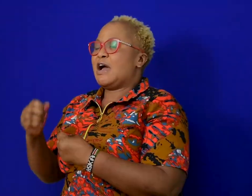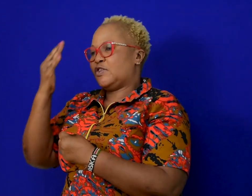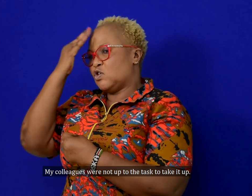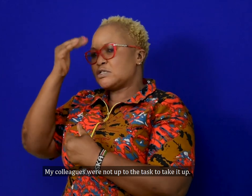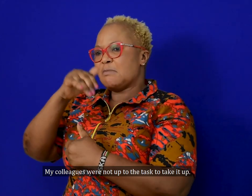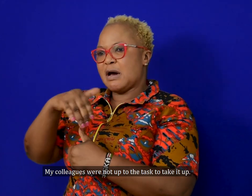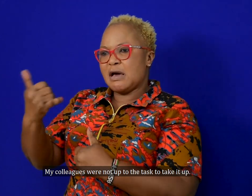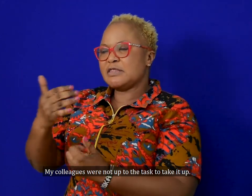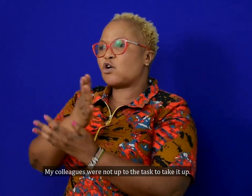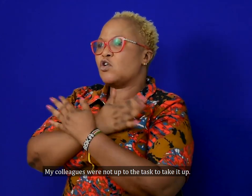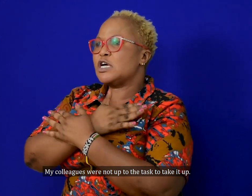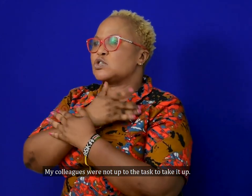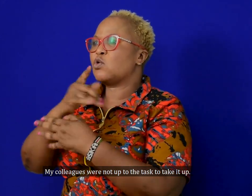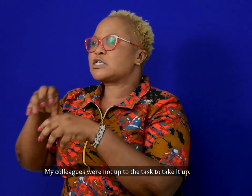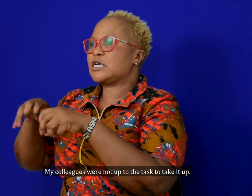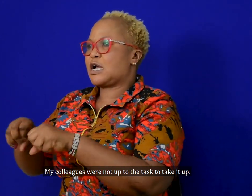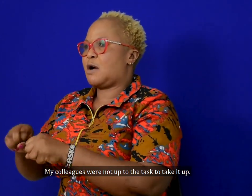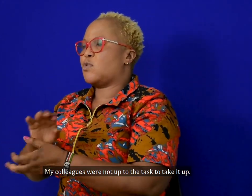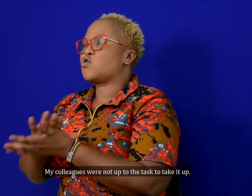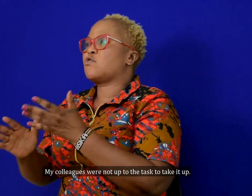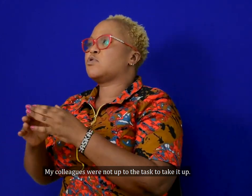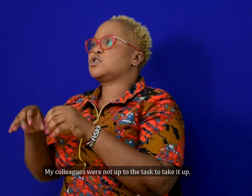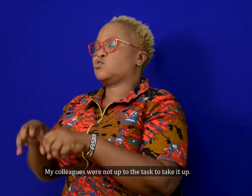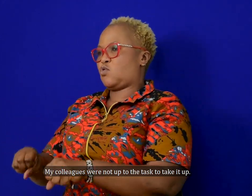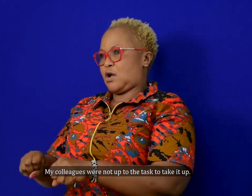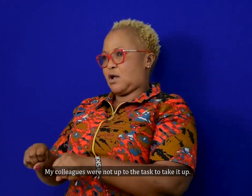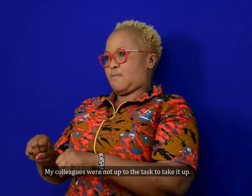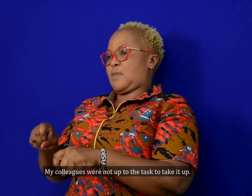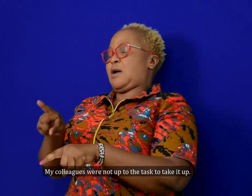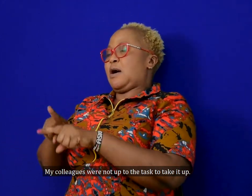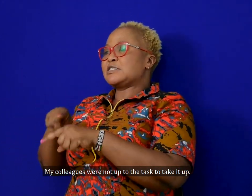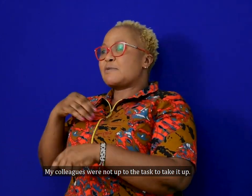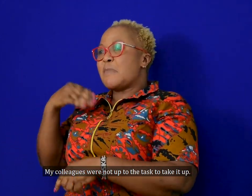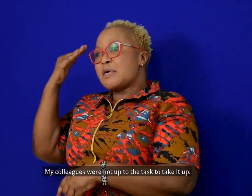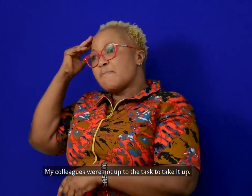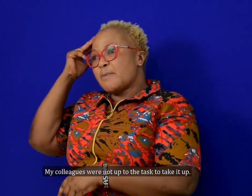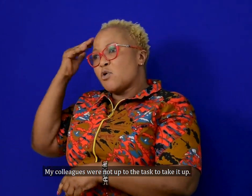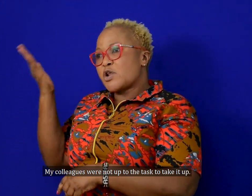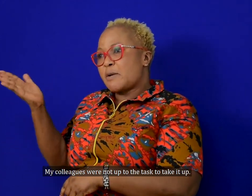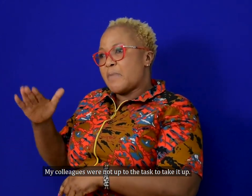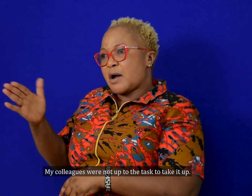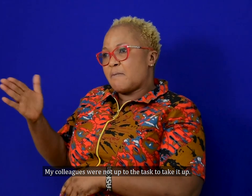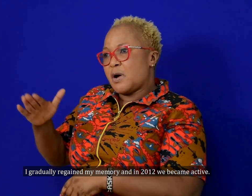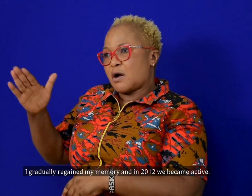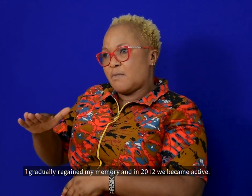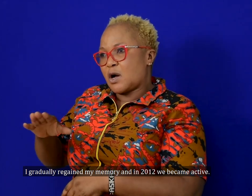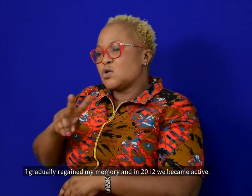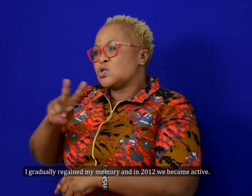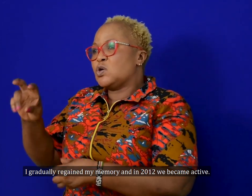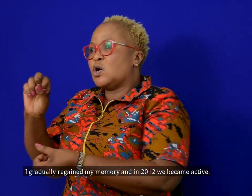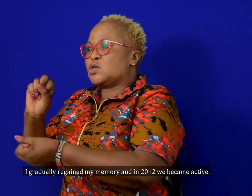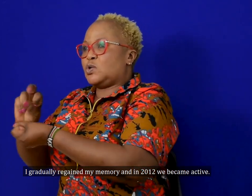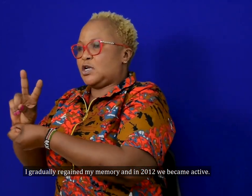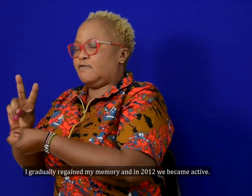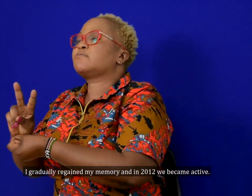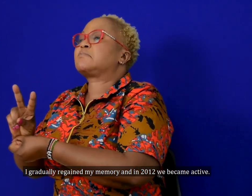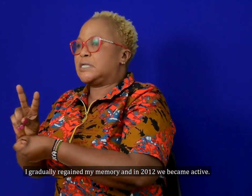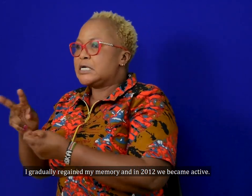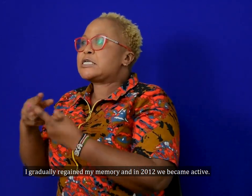I thought my other colleagues would take up the task, but they did not. I gradually regained my memory, and in